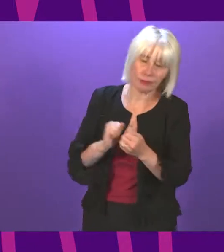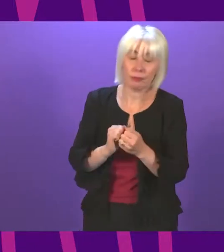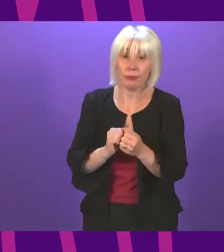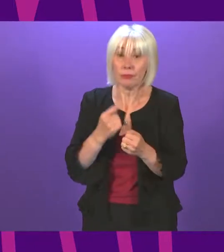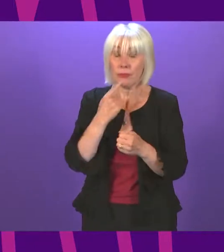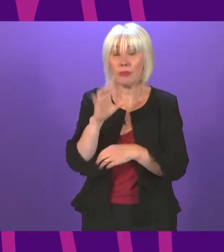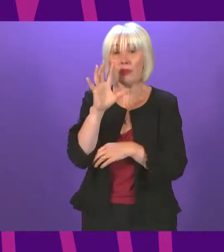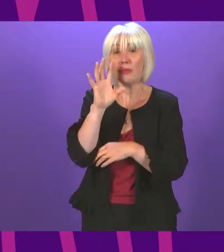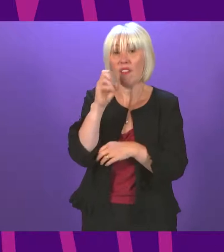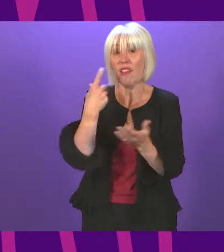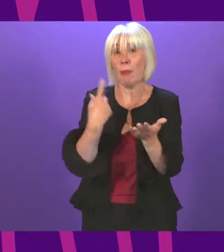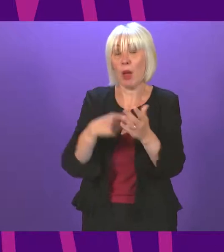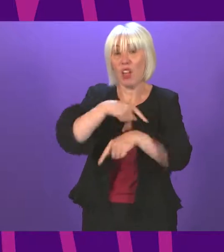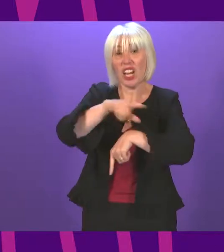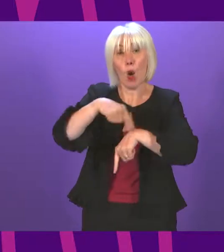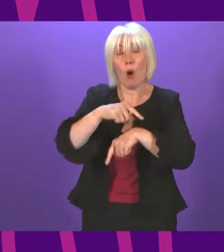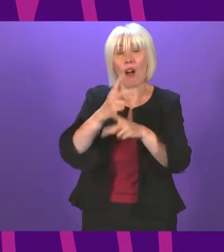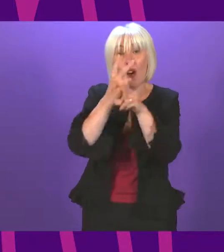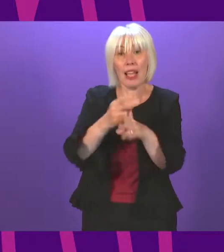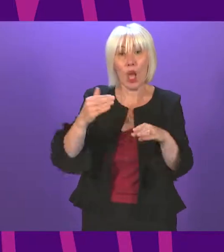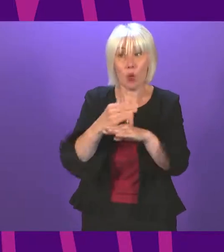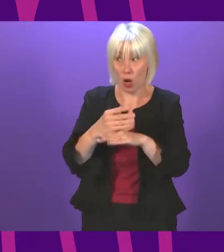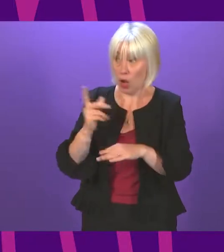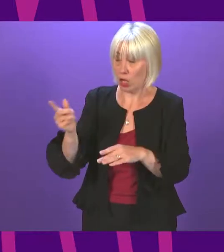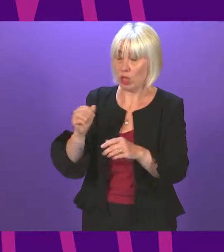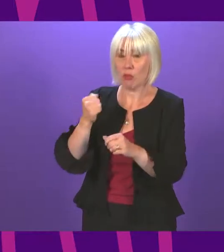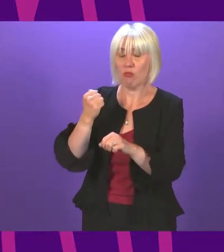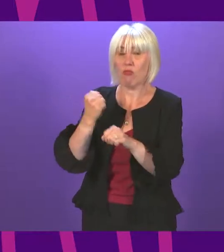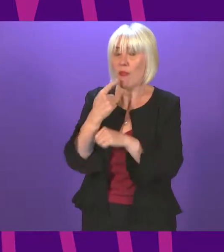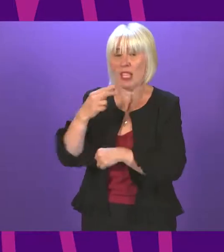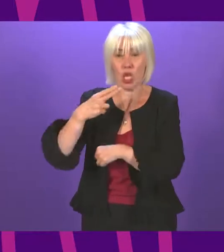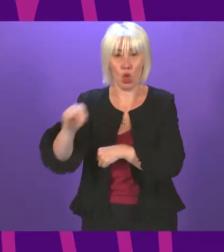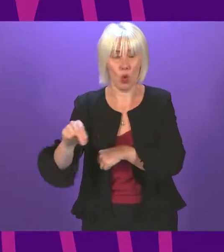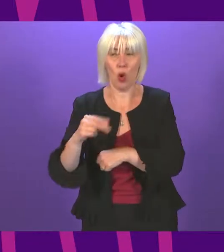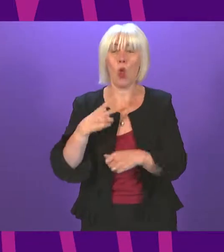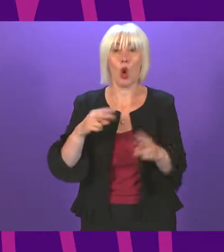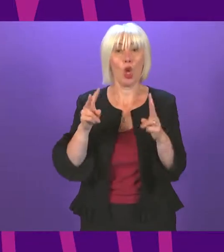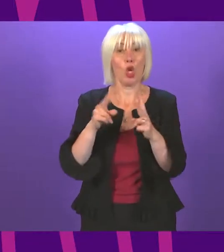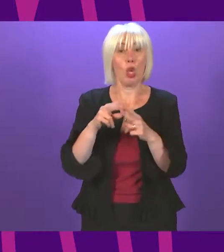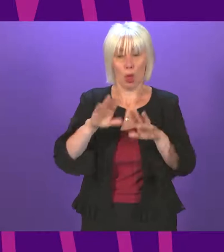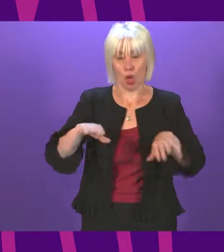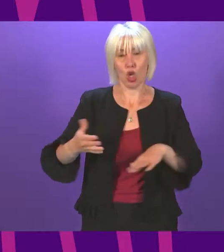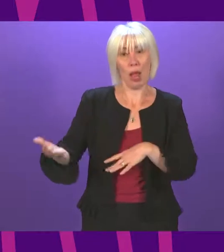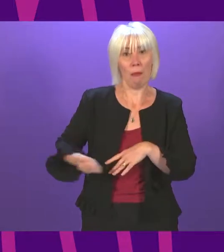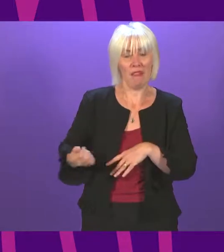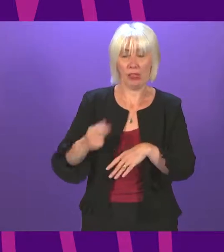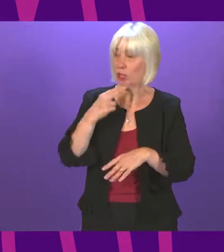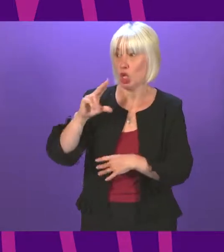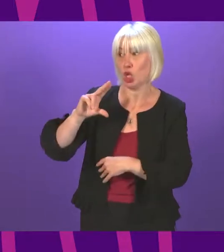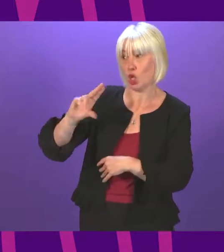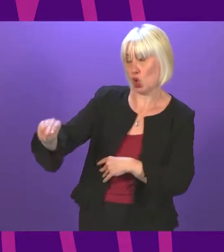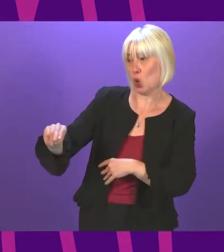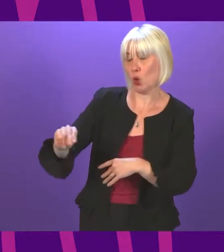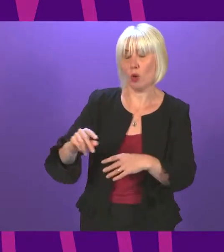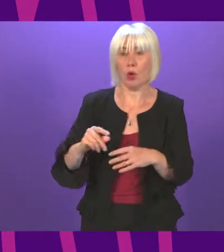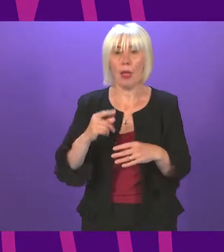hour for care workers. They said no. We did want them to double the Scottish child payment. They said no. Although when we asked the SNP